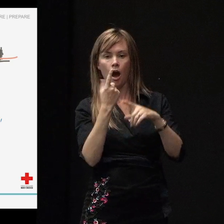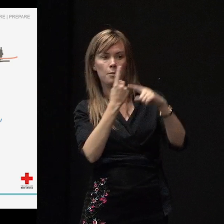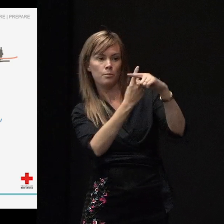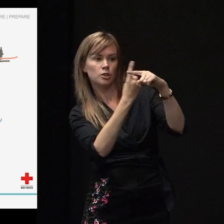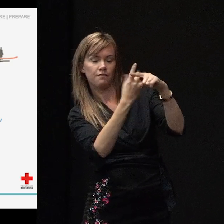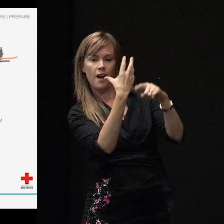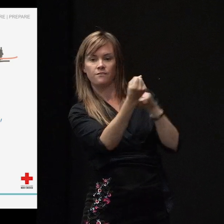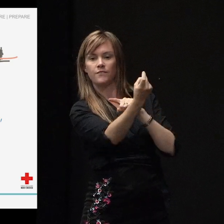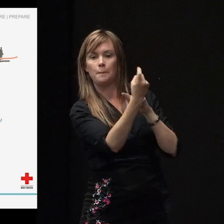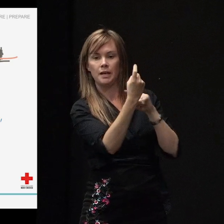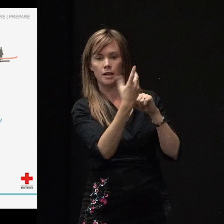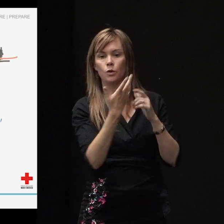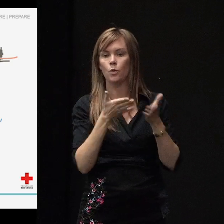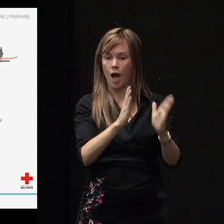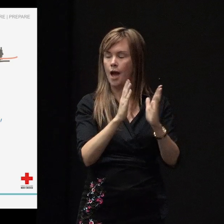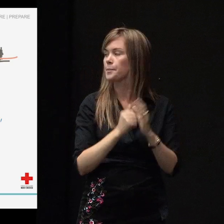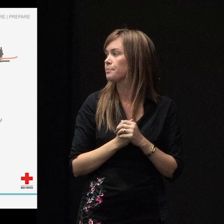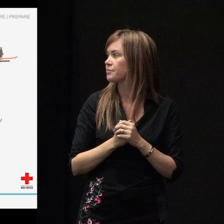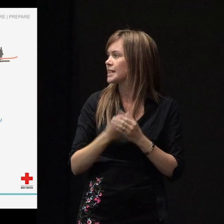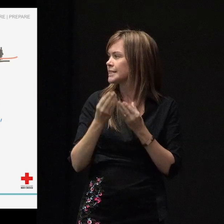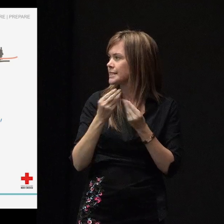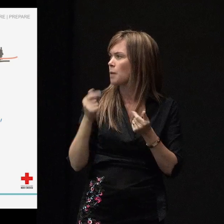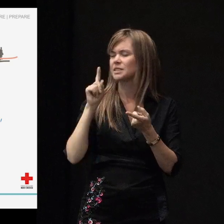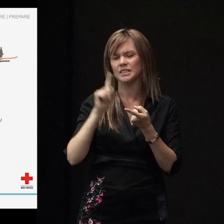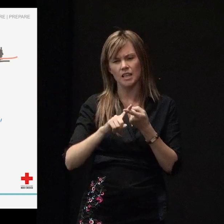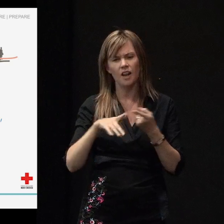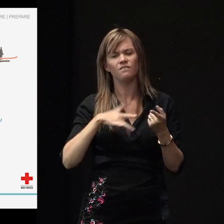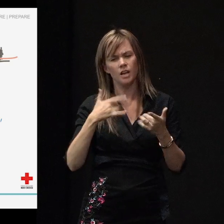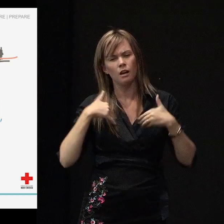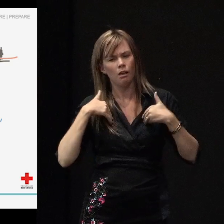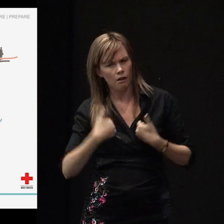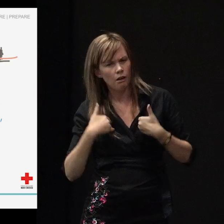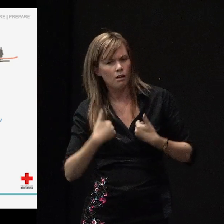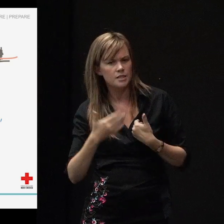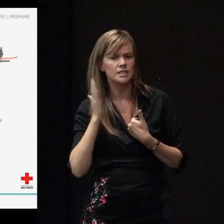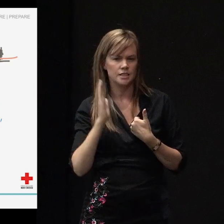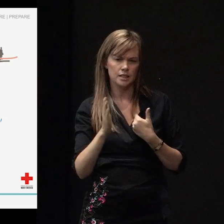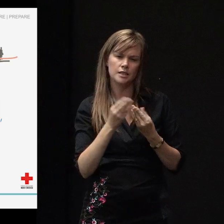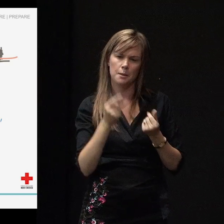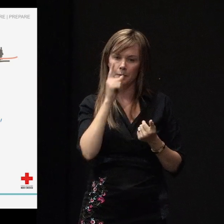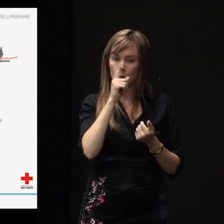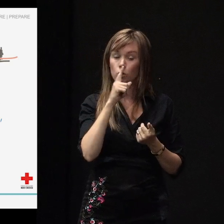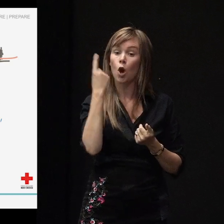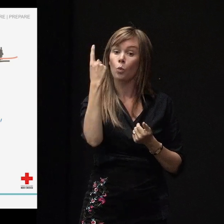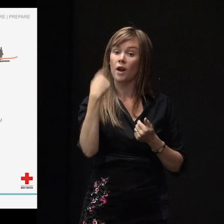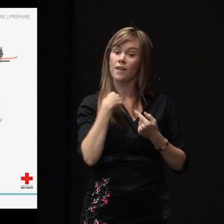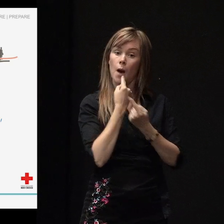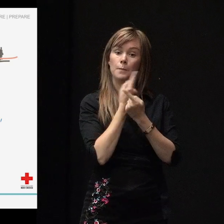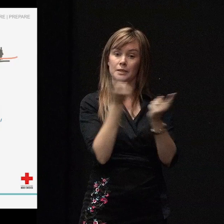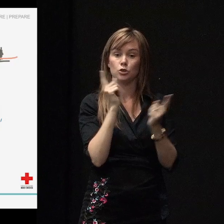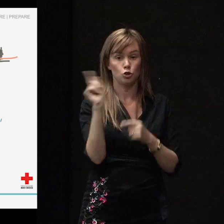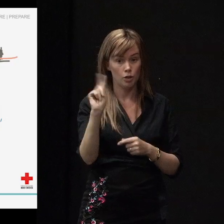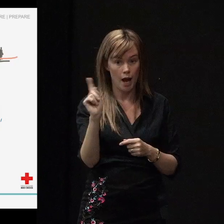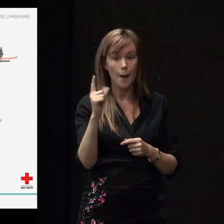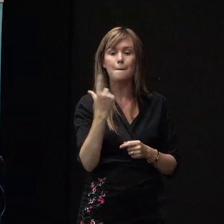some people really are in the thick of it still. And so, one of our messages today is that we know that